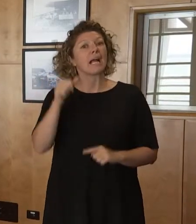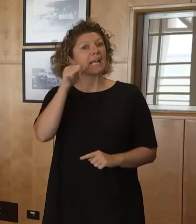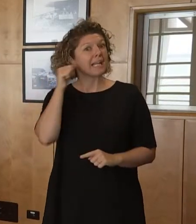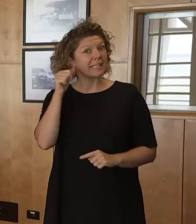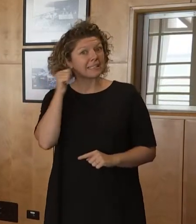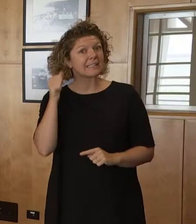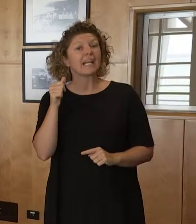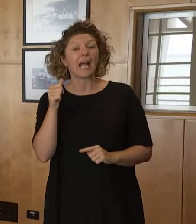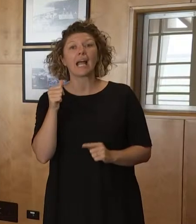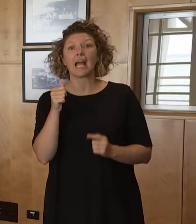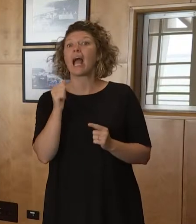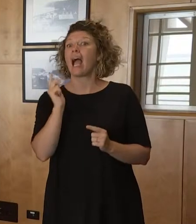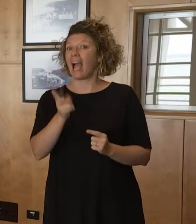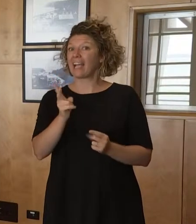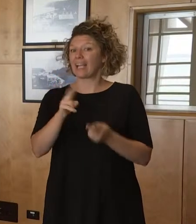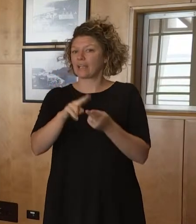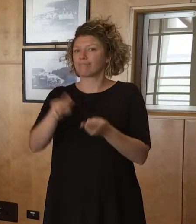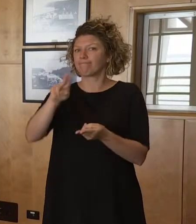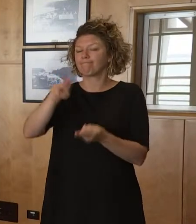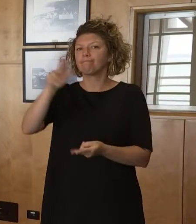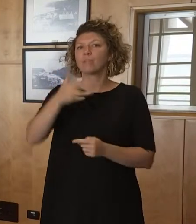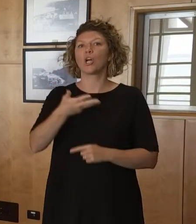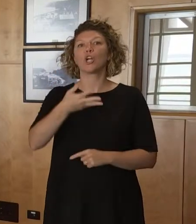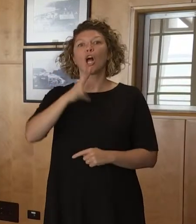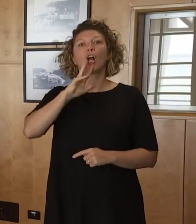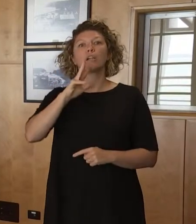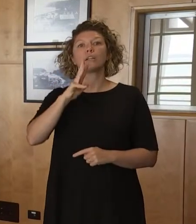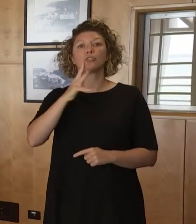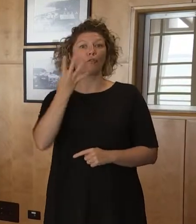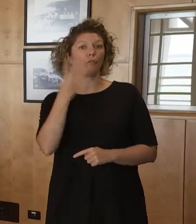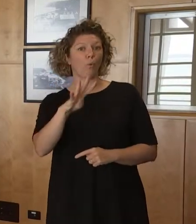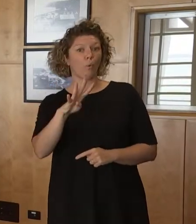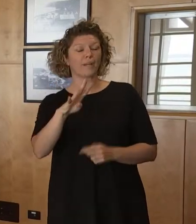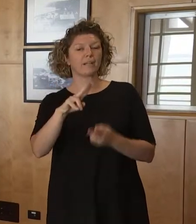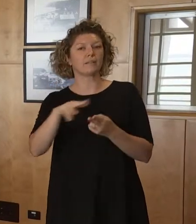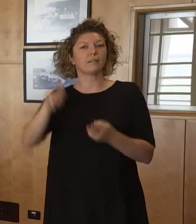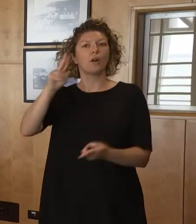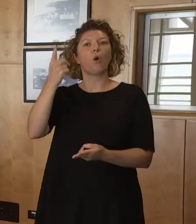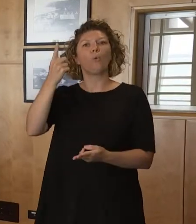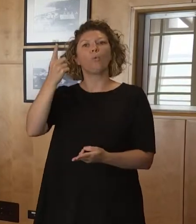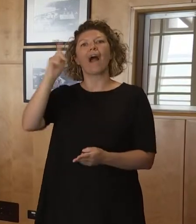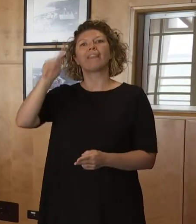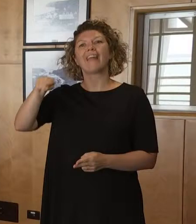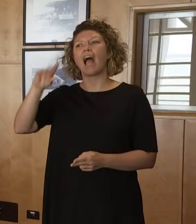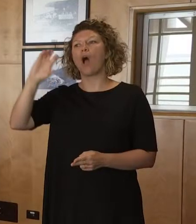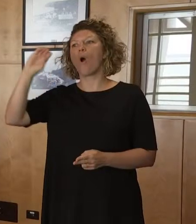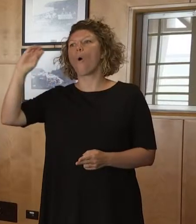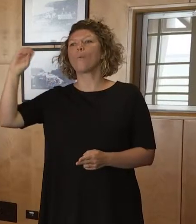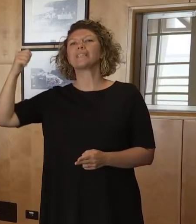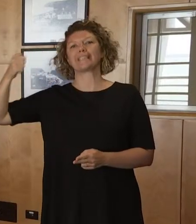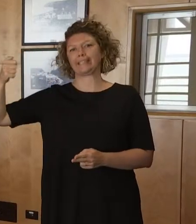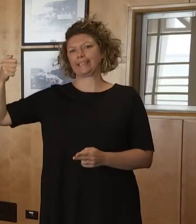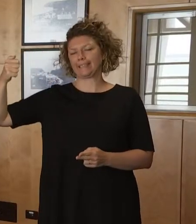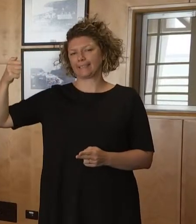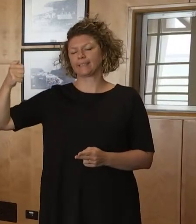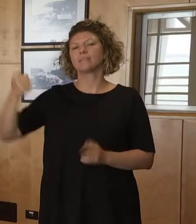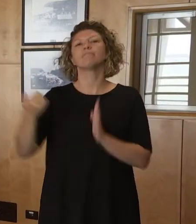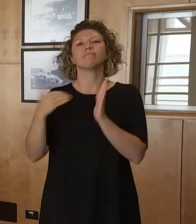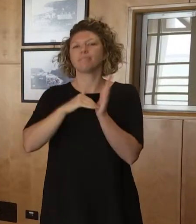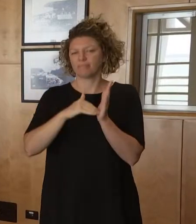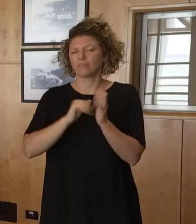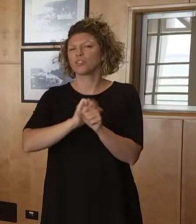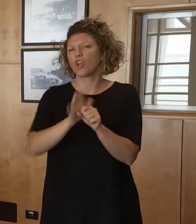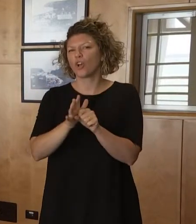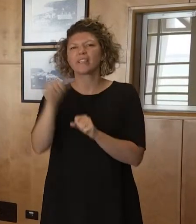case numbers were revised up from 940 to 1,006 and that was additional positive